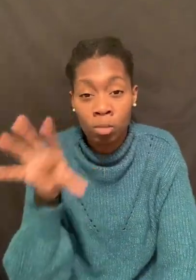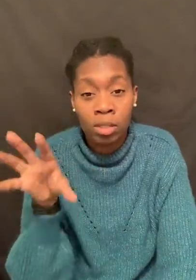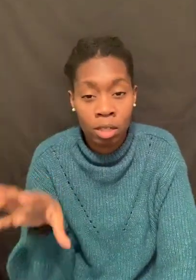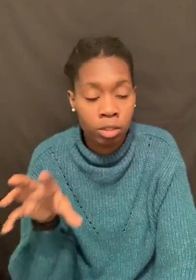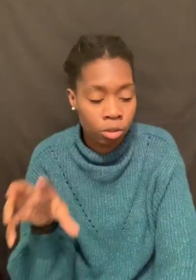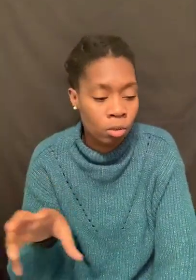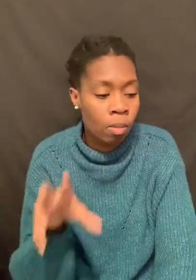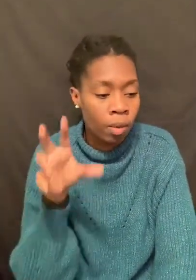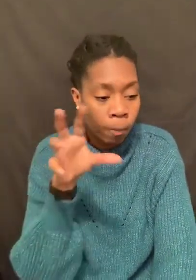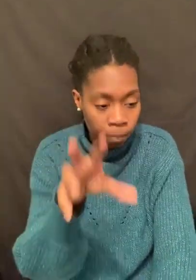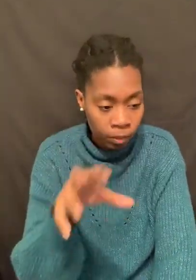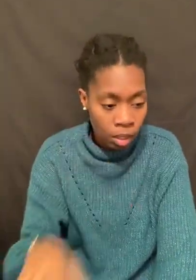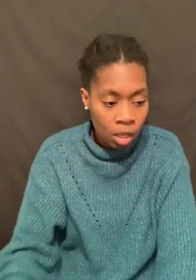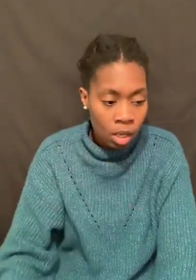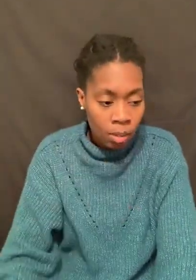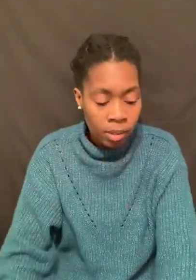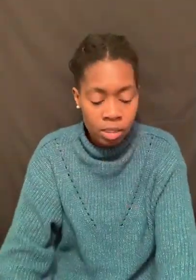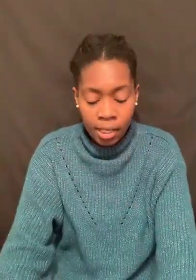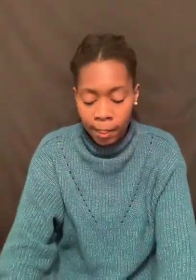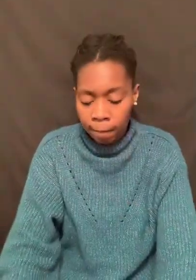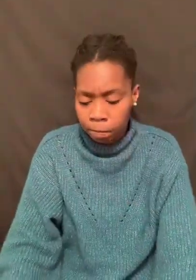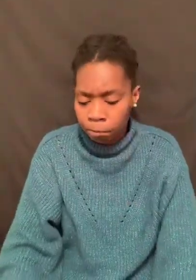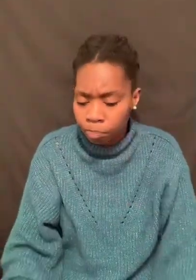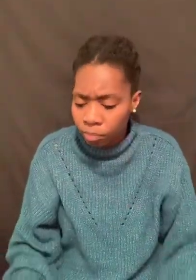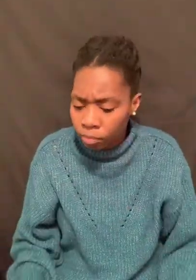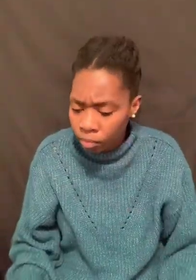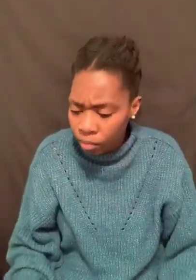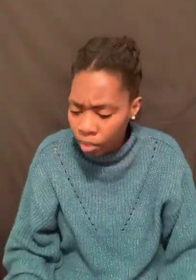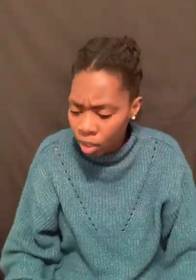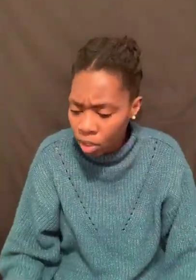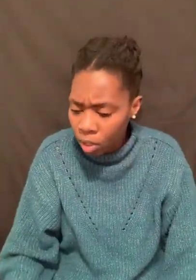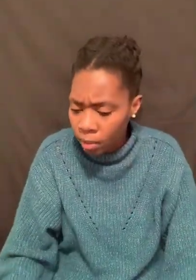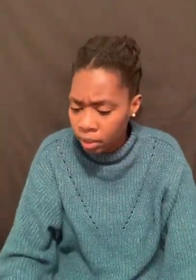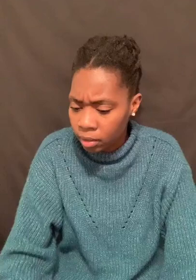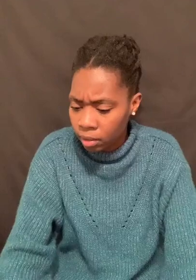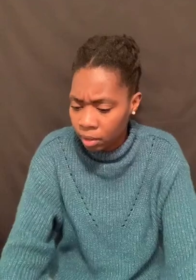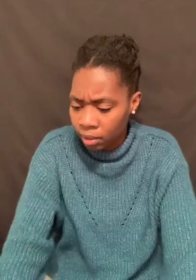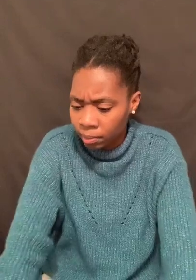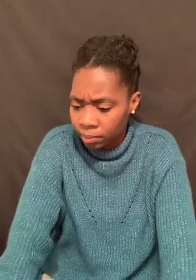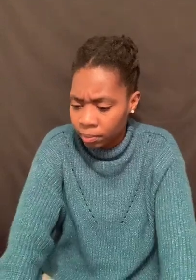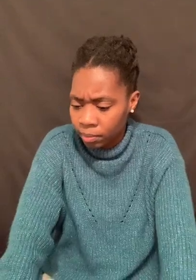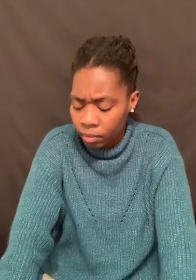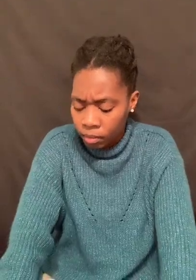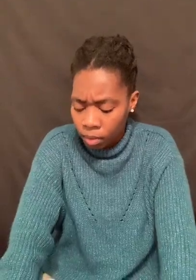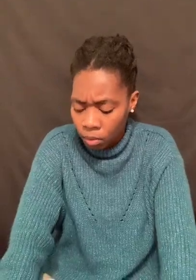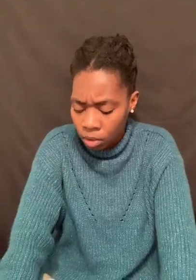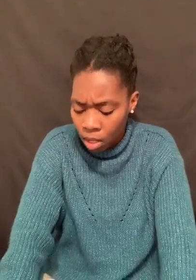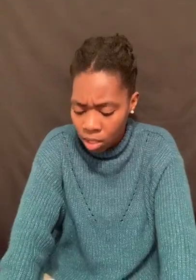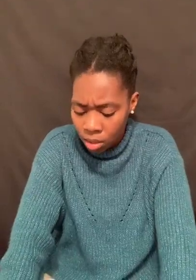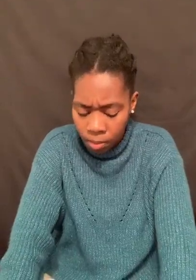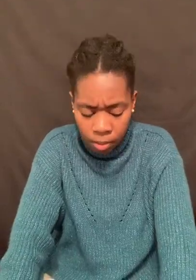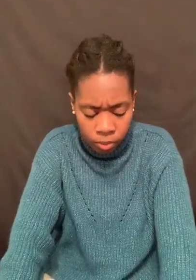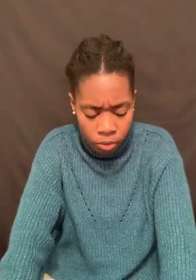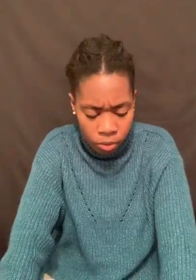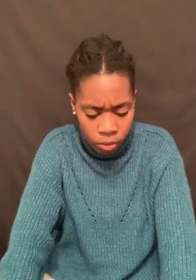100% true. But she said, you know what's causing people to,